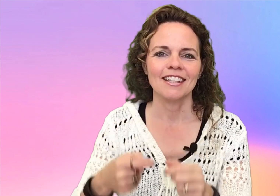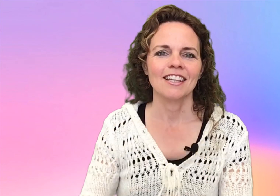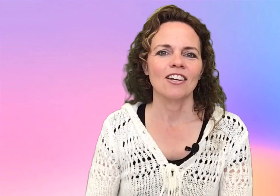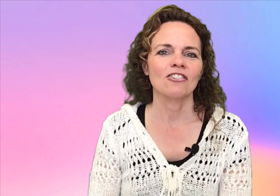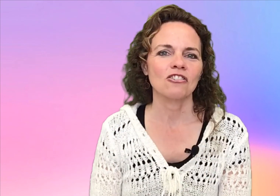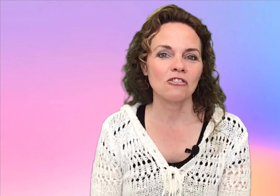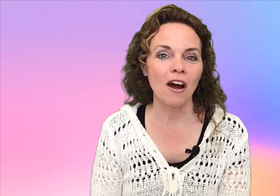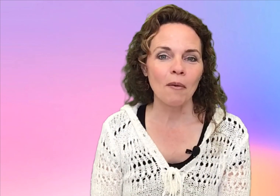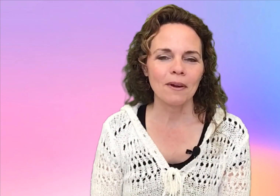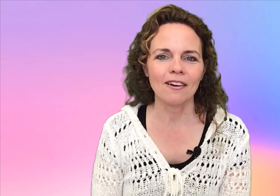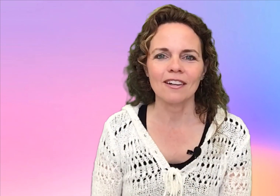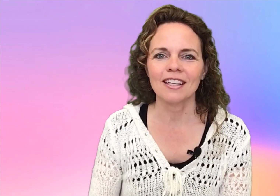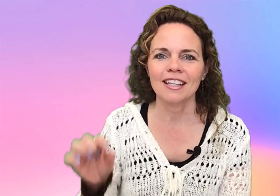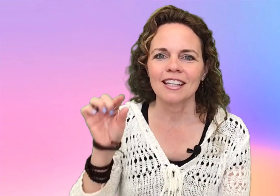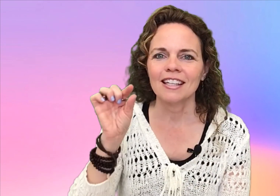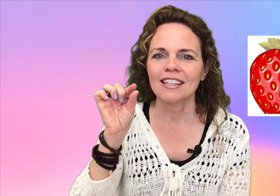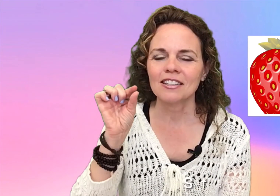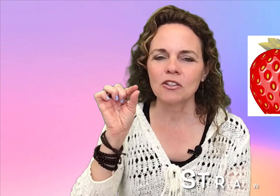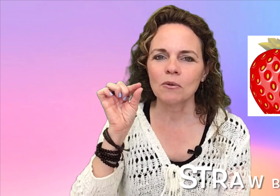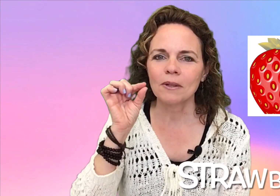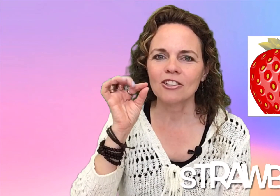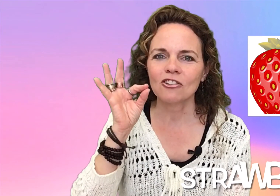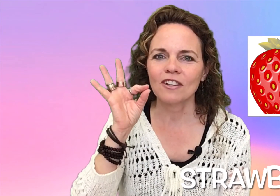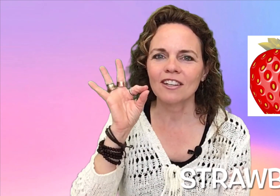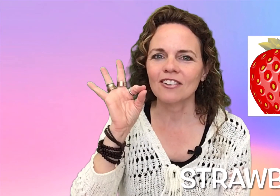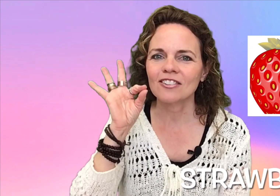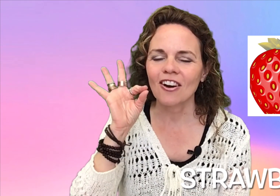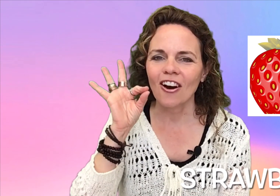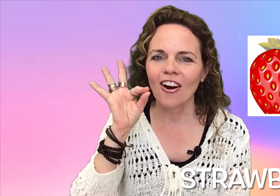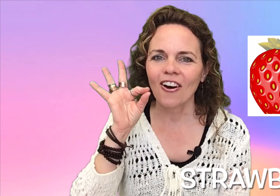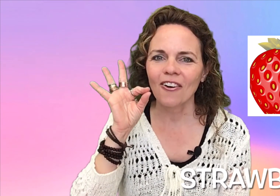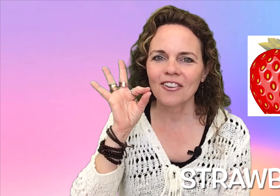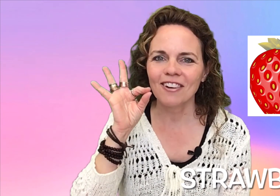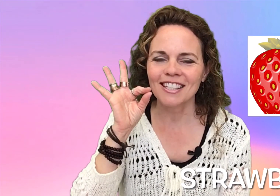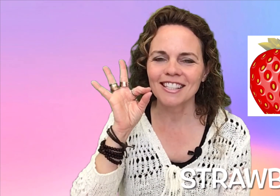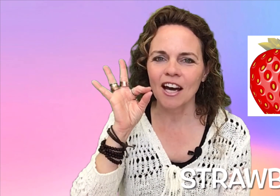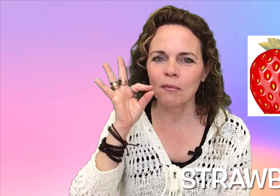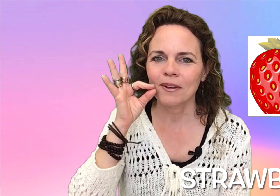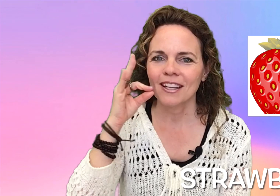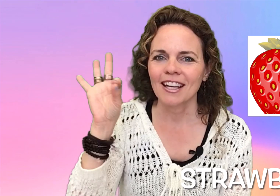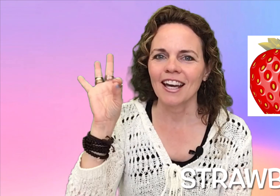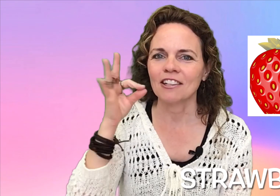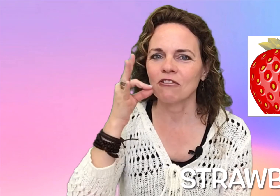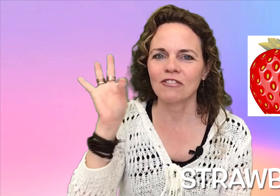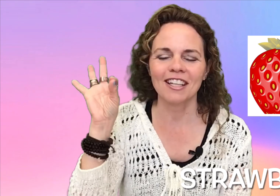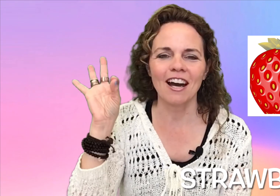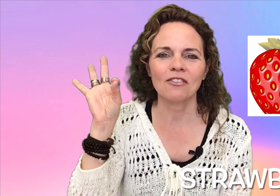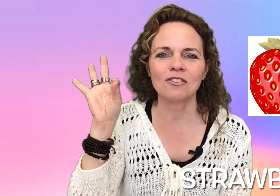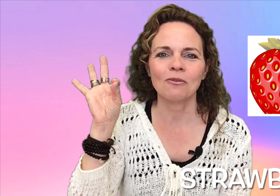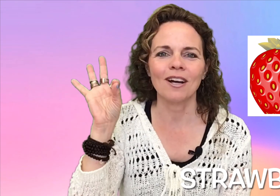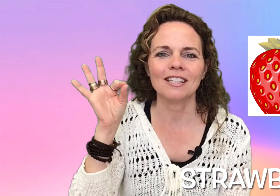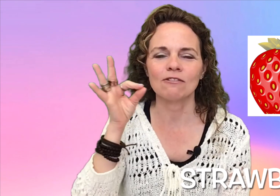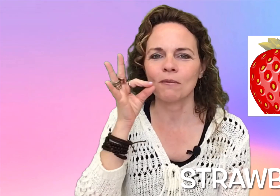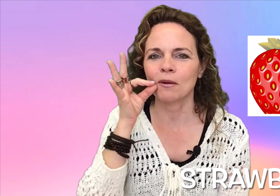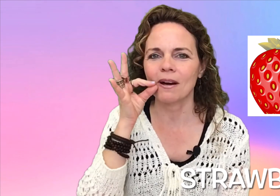Strawberry is two pinched fingers all the rest up and you flick out twice from your mouth.